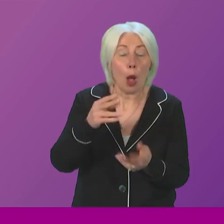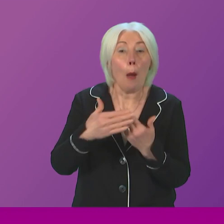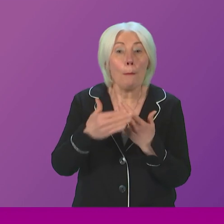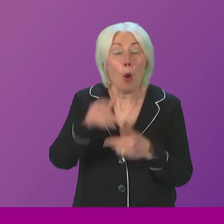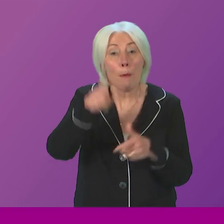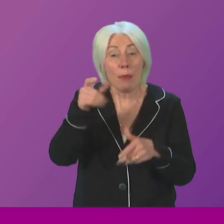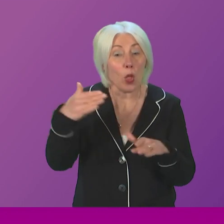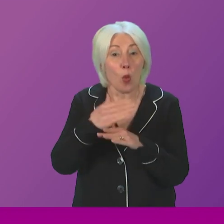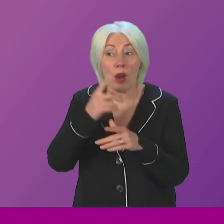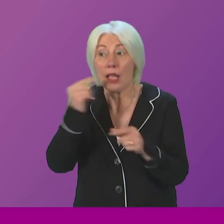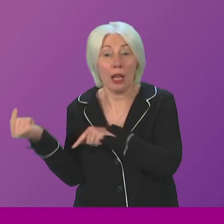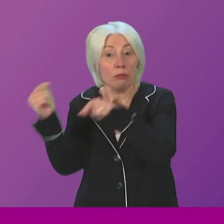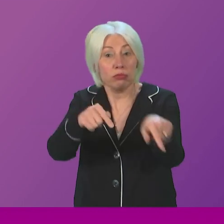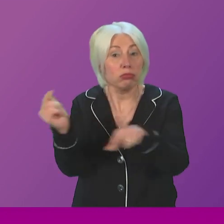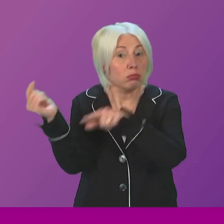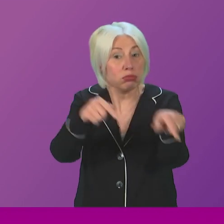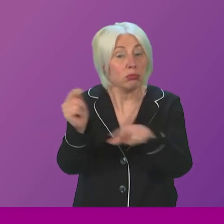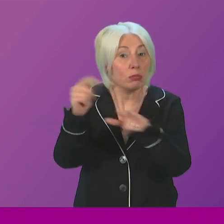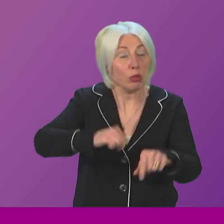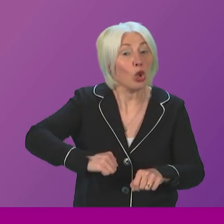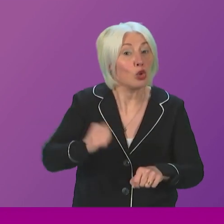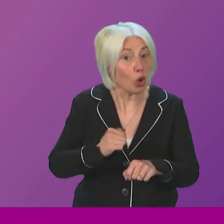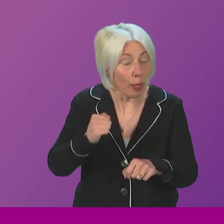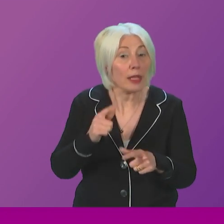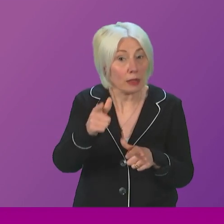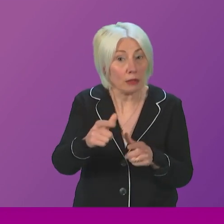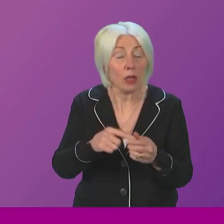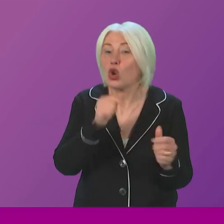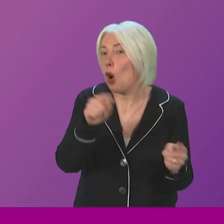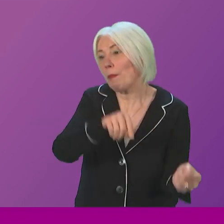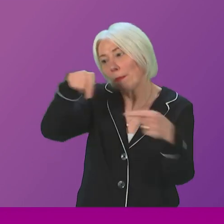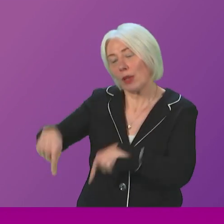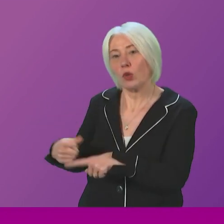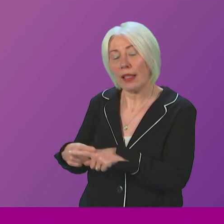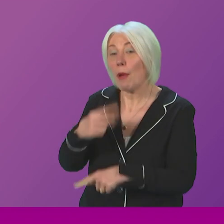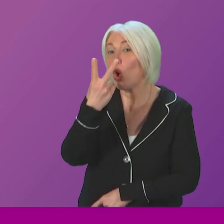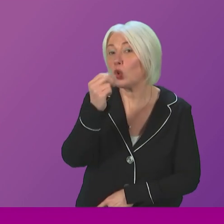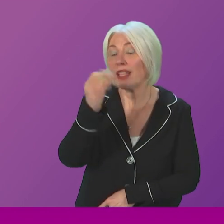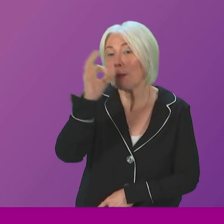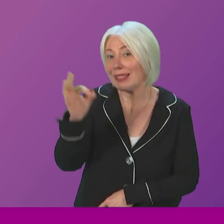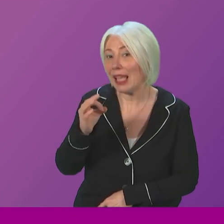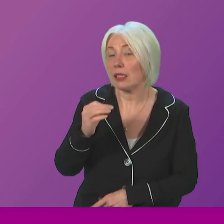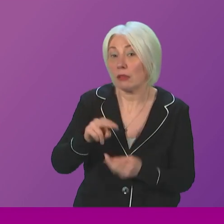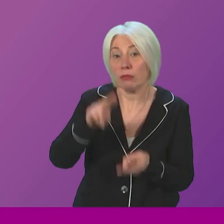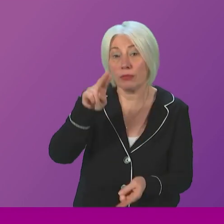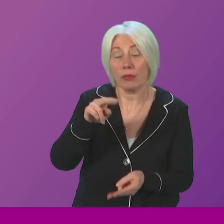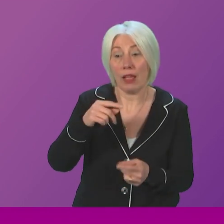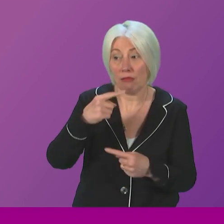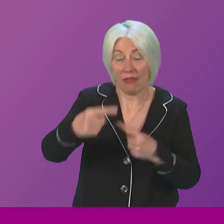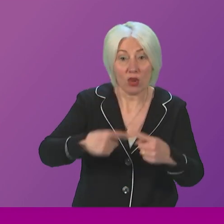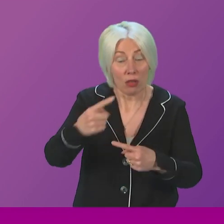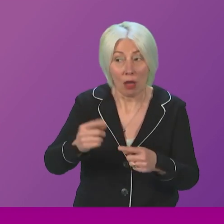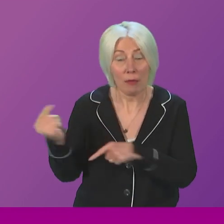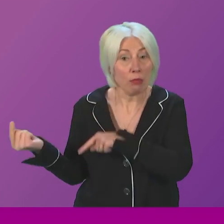working-age people from the rest of the UK than move in their own direction, about 20 per cent more on an annual basis, in fact.